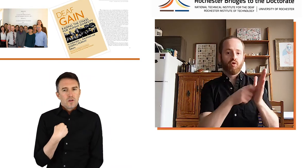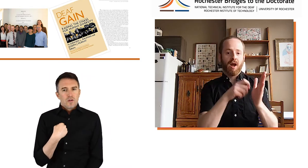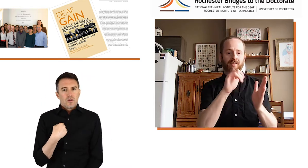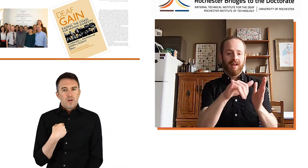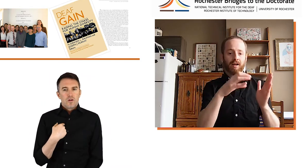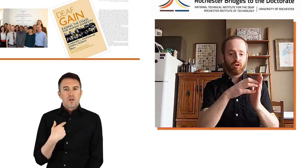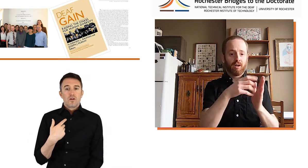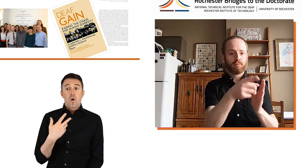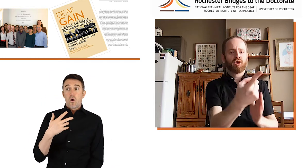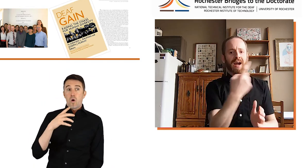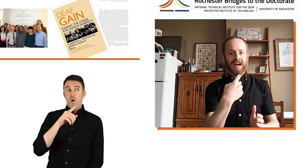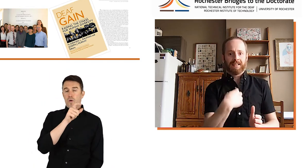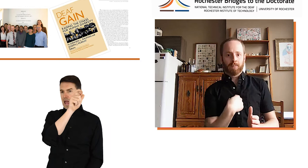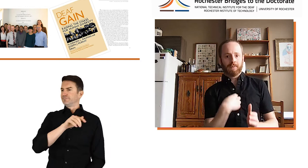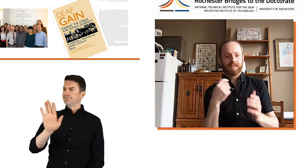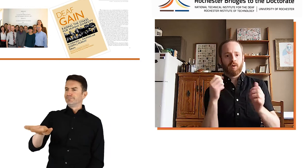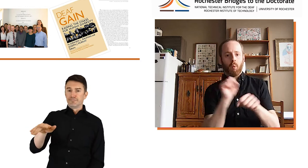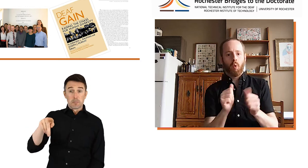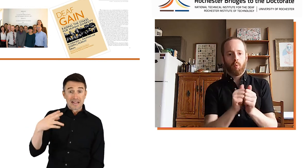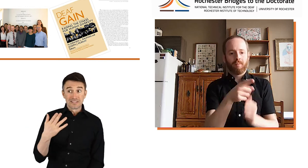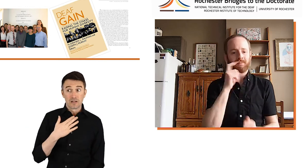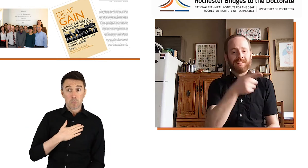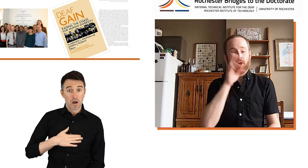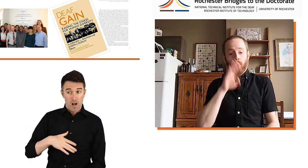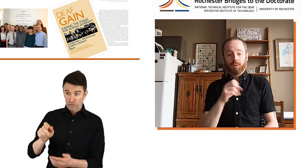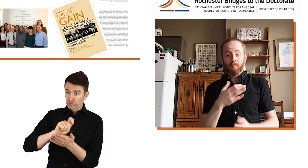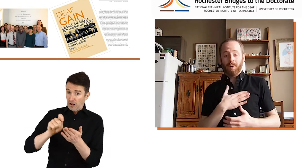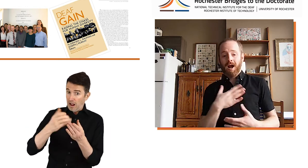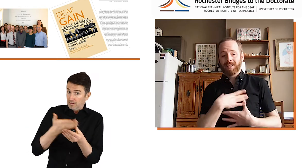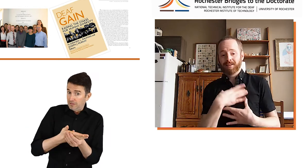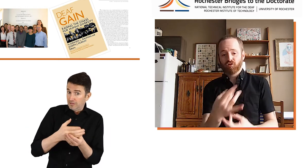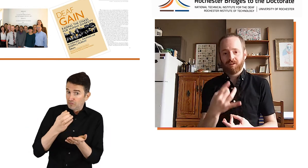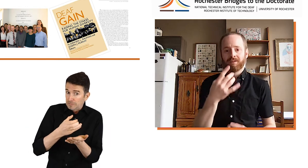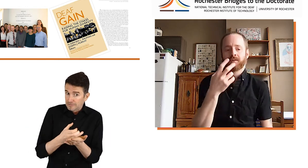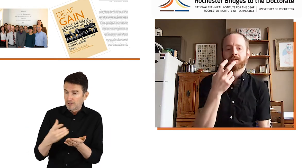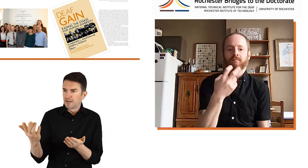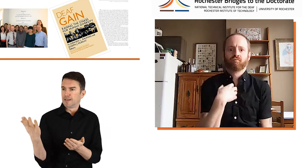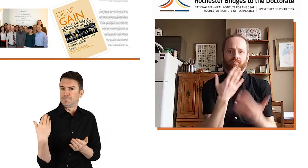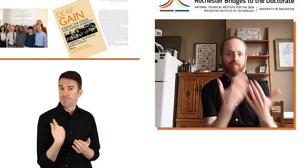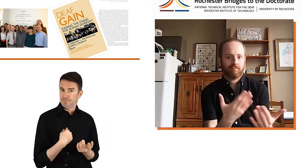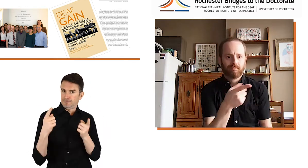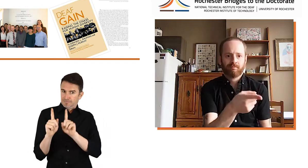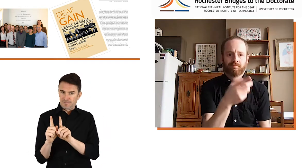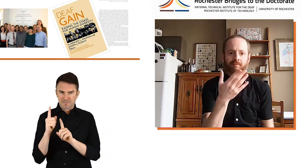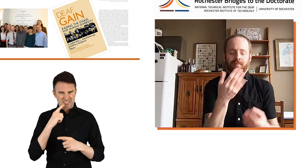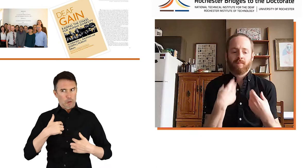So when Peter was asked to write this book chapter, he asked me to work with him because he knew that my specific interests were